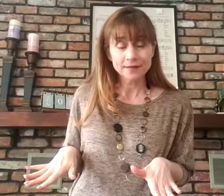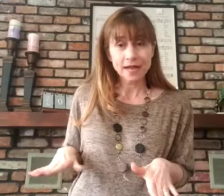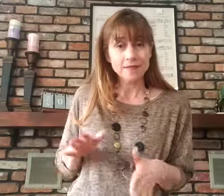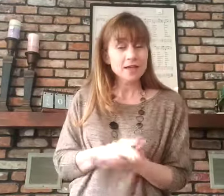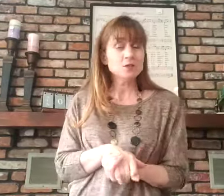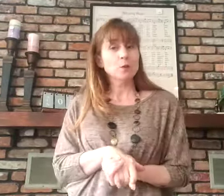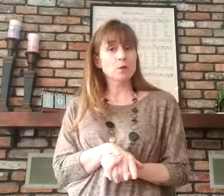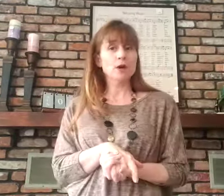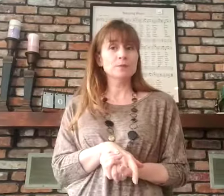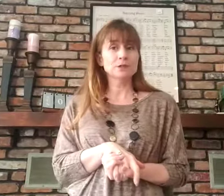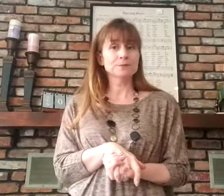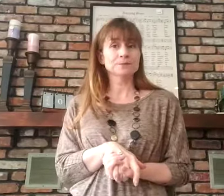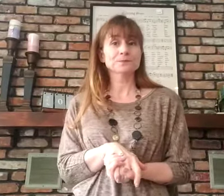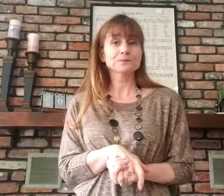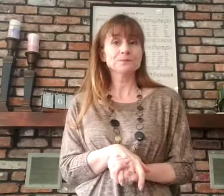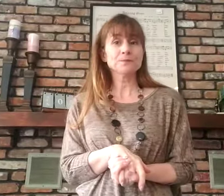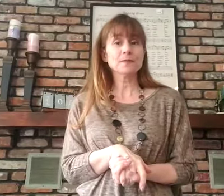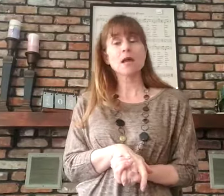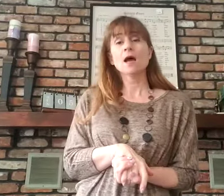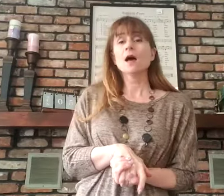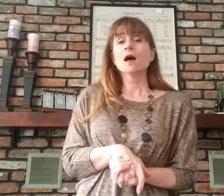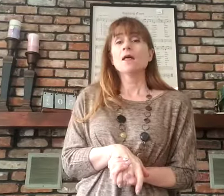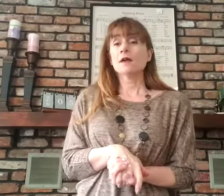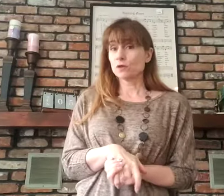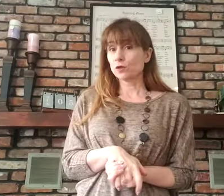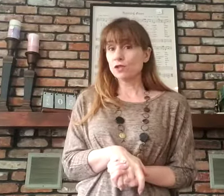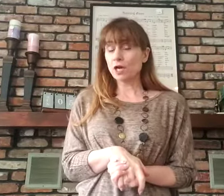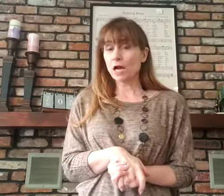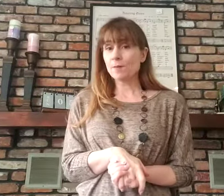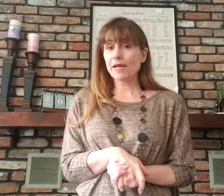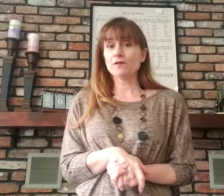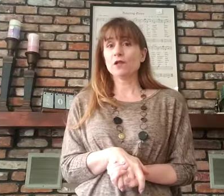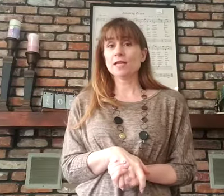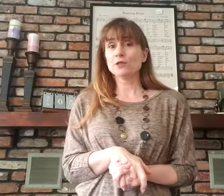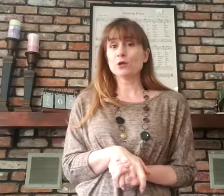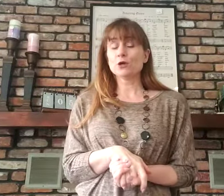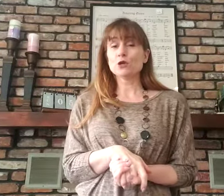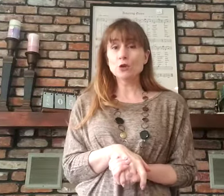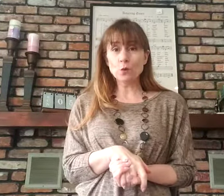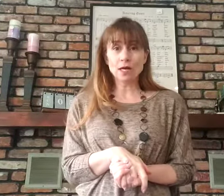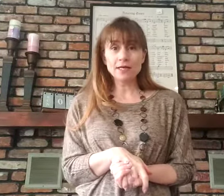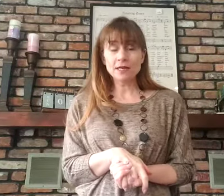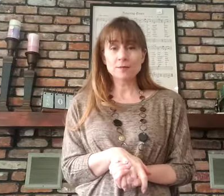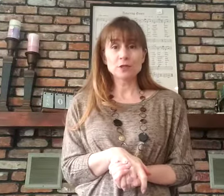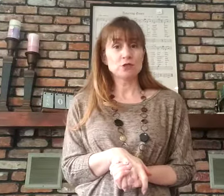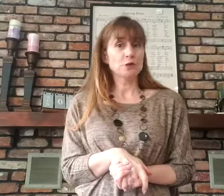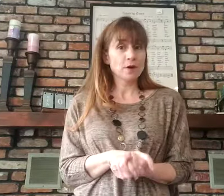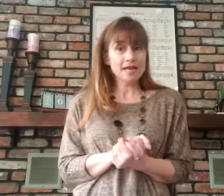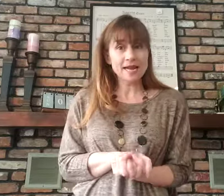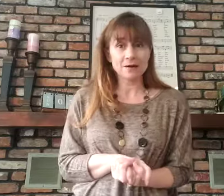And that's what we were up to. That was a good job and if you'd like to learn a new one, I'm gonna do it right now.